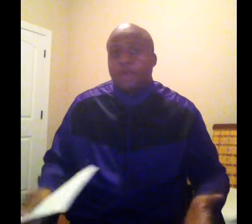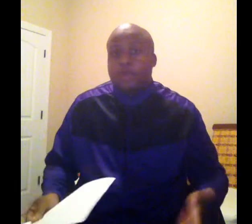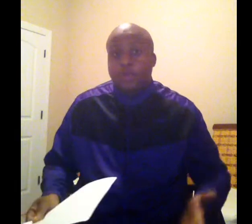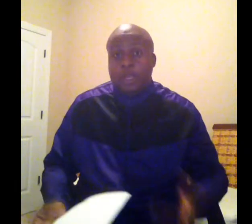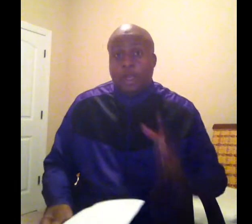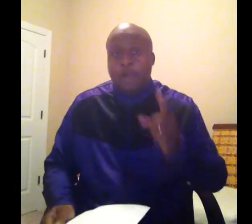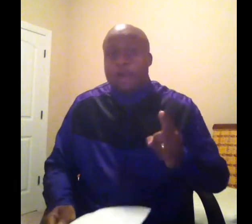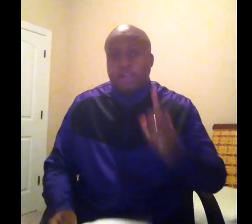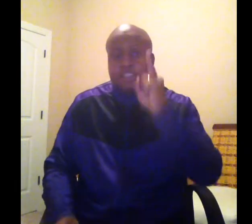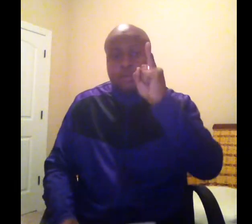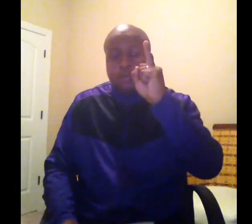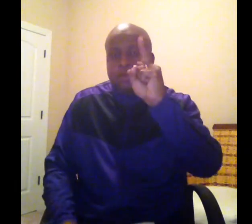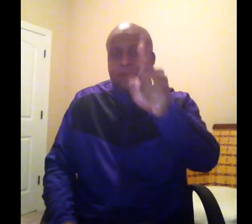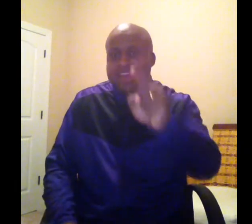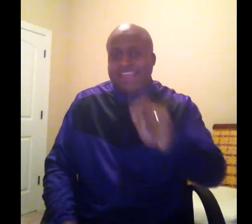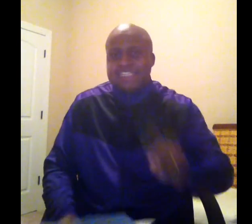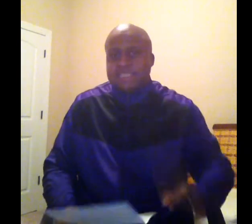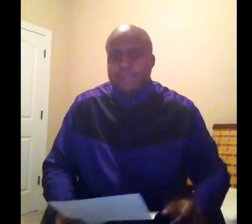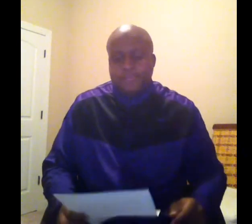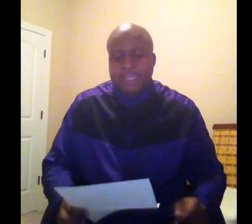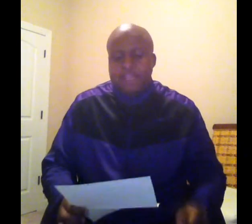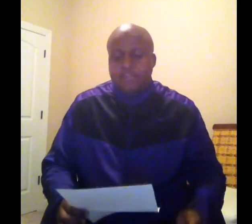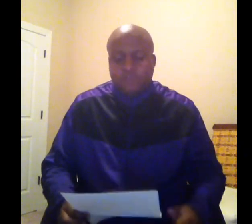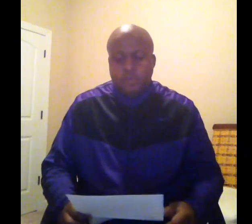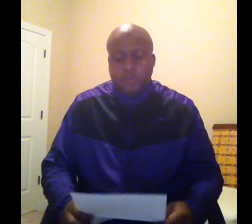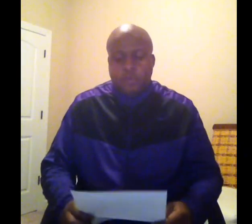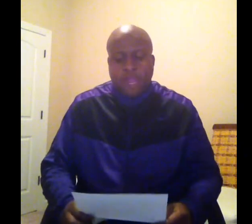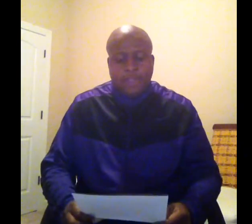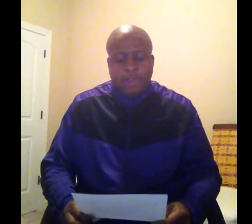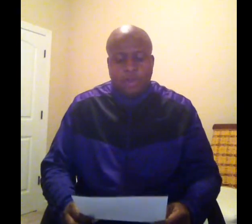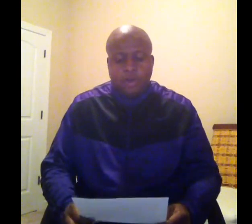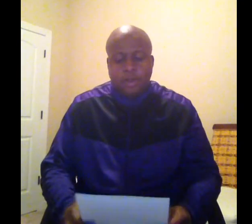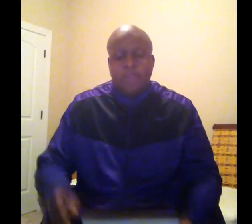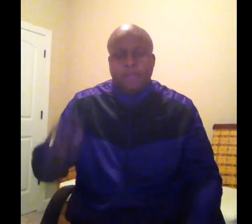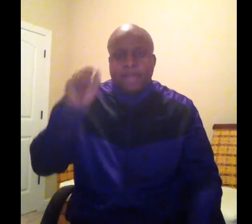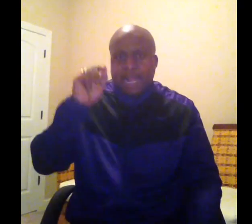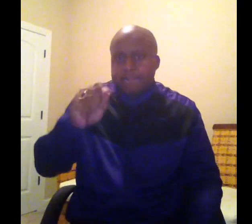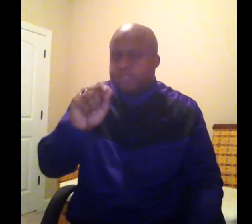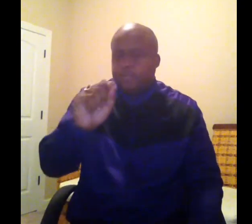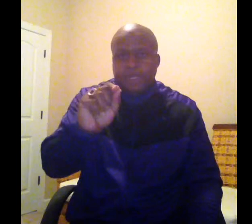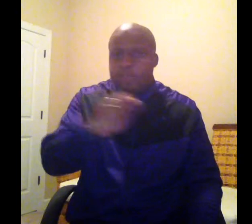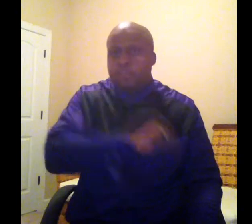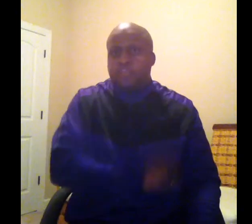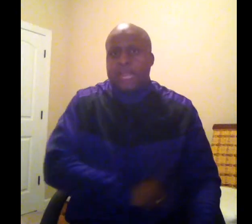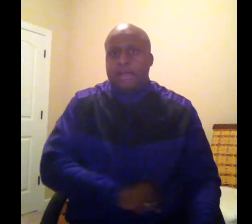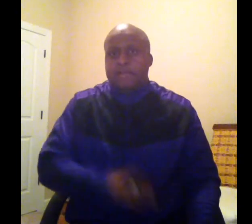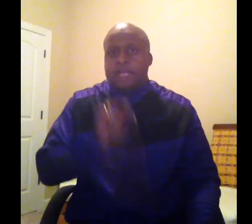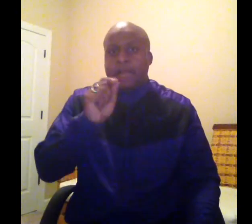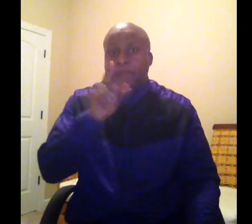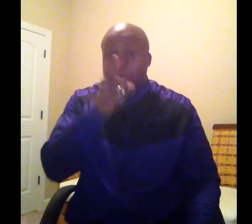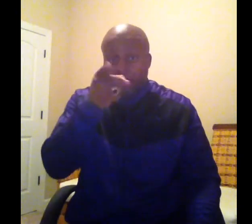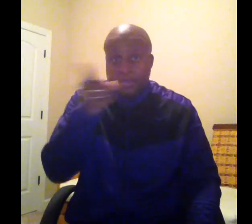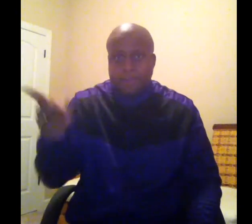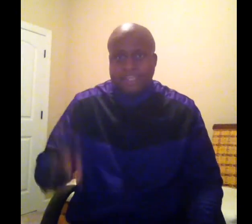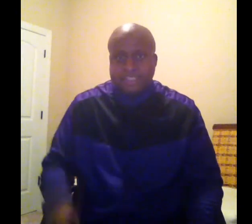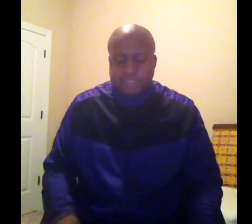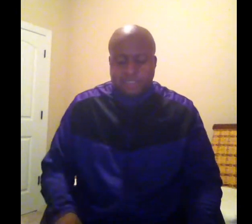who we are until we're placed into the right corner. But I'm submitting to you, child of God, my brother and my sister,